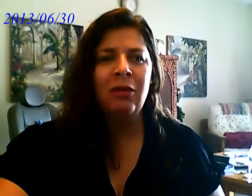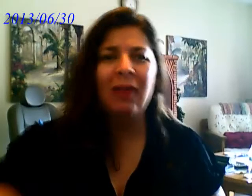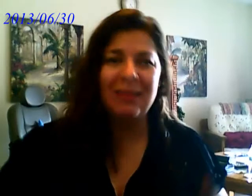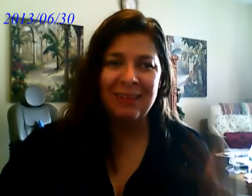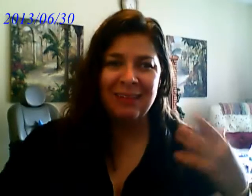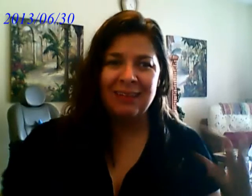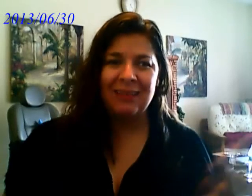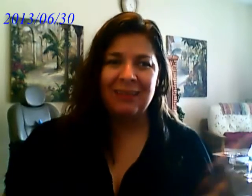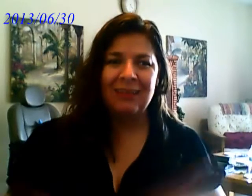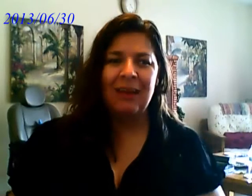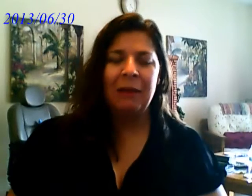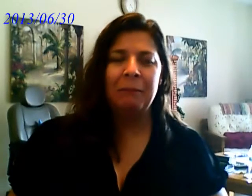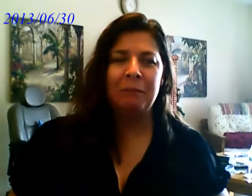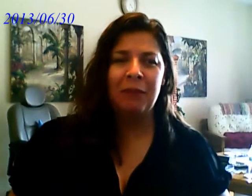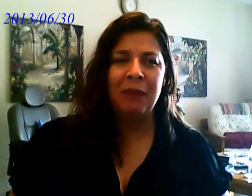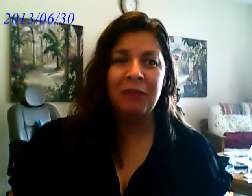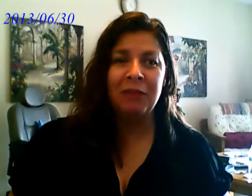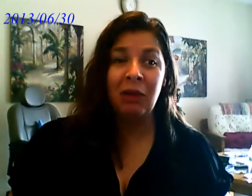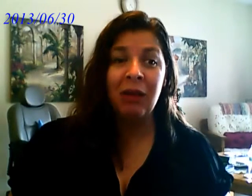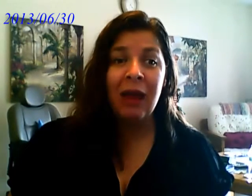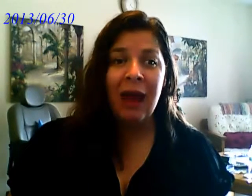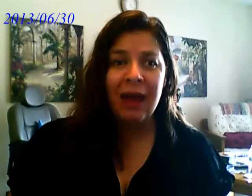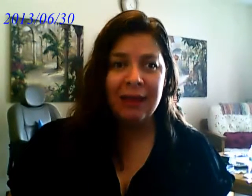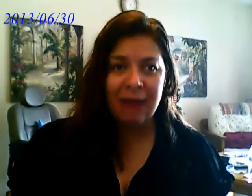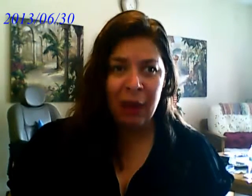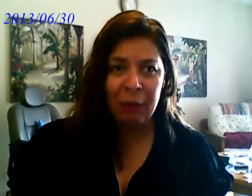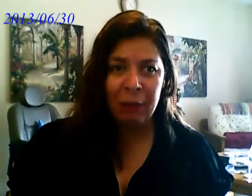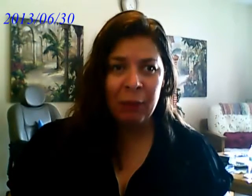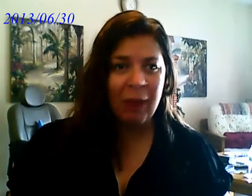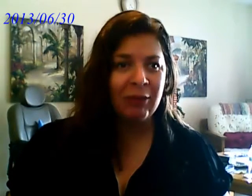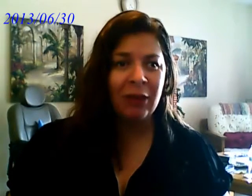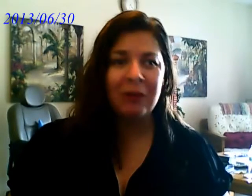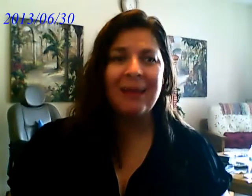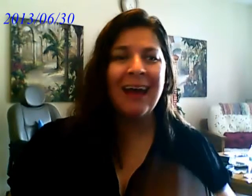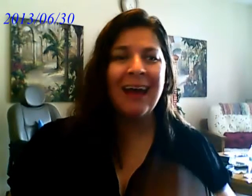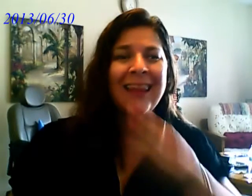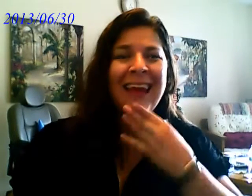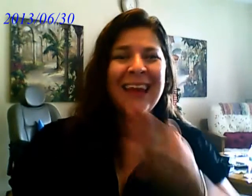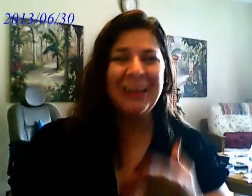So that's Love Song, and I hope you have a good day. Thank you.